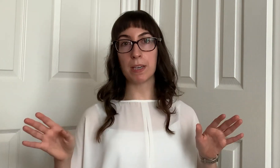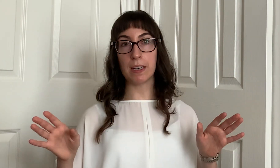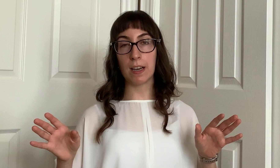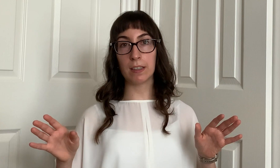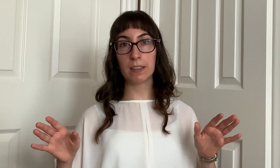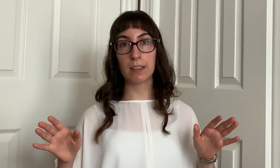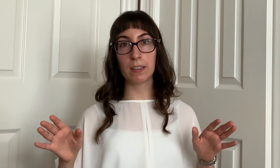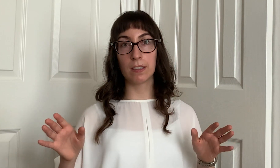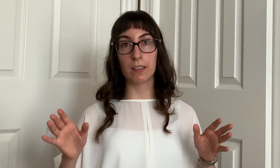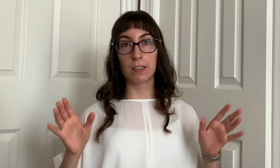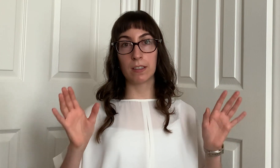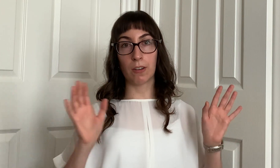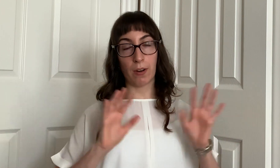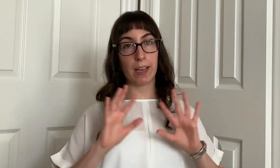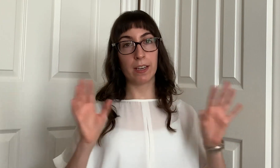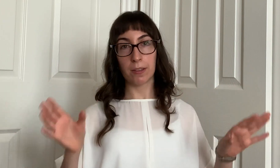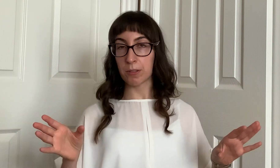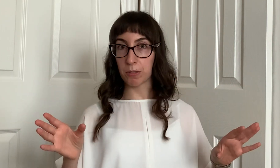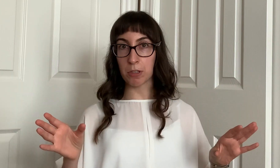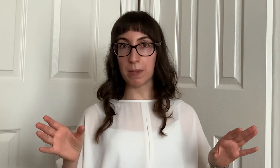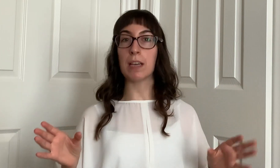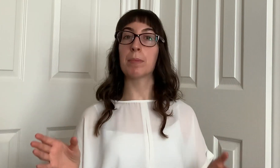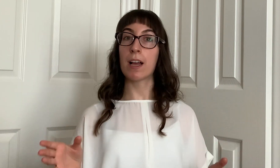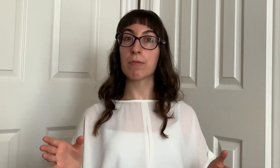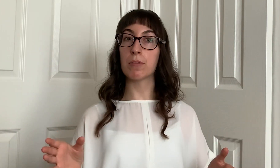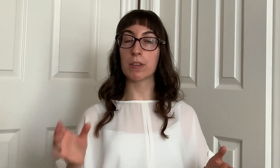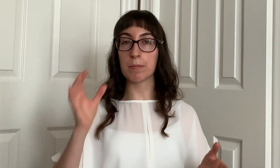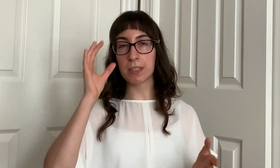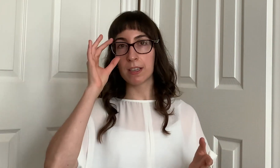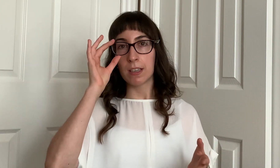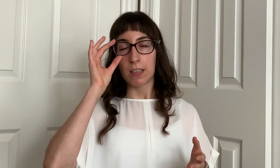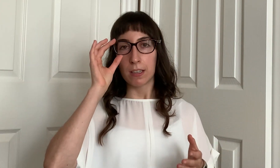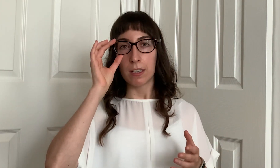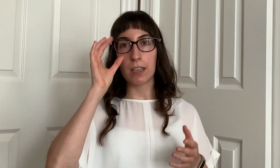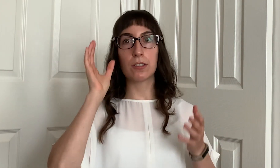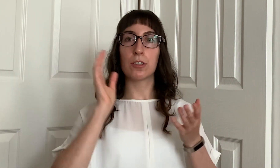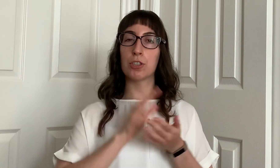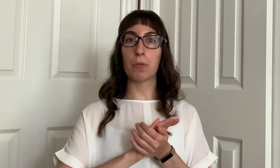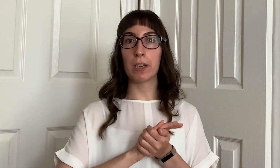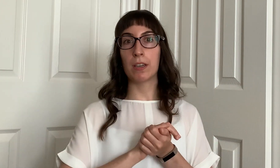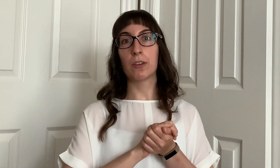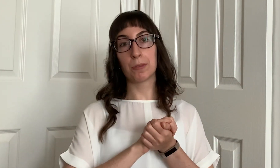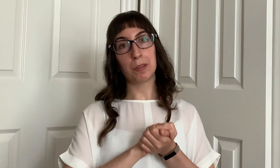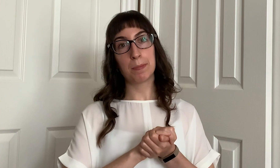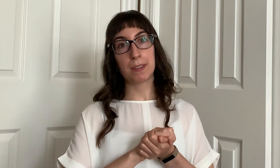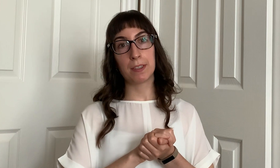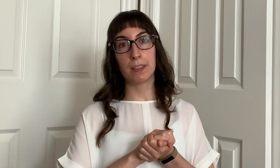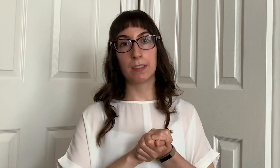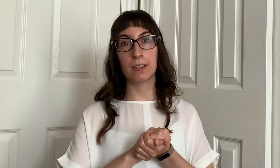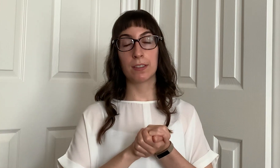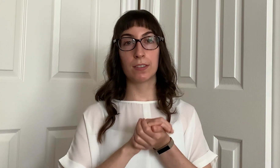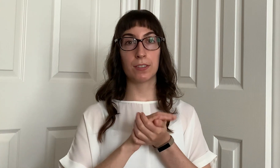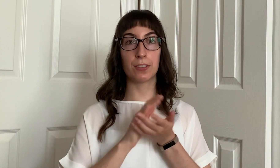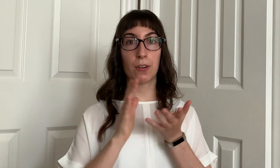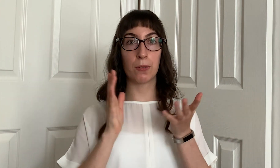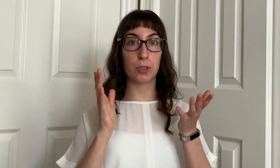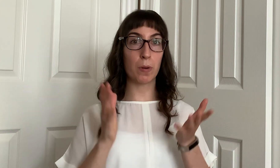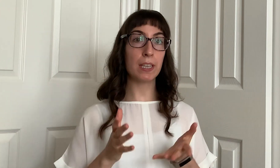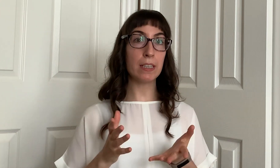media or any other social media platforms is to join groups so joining